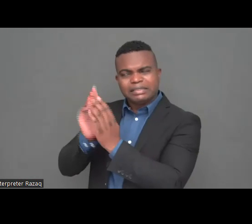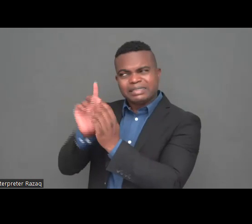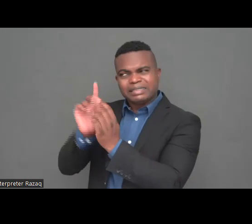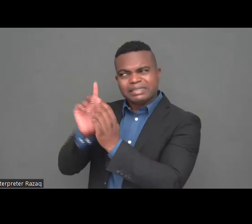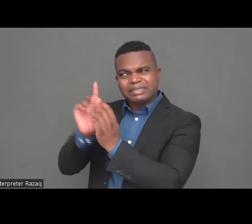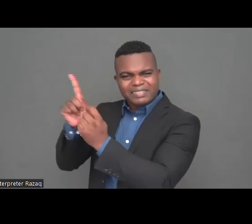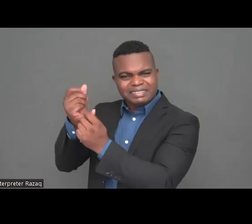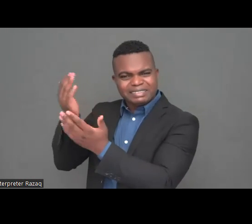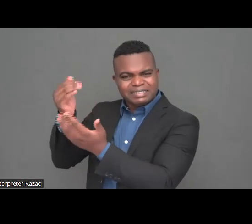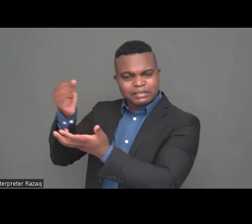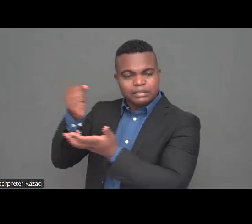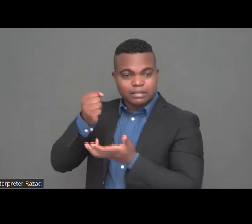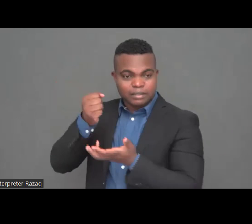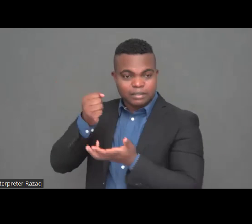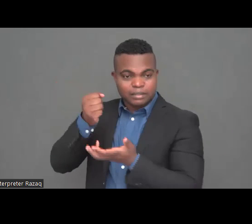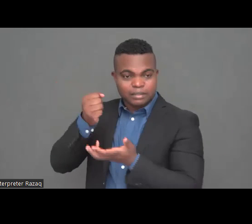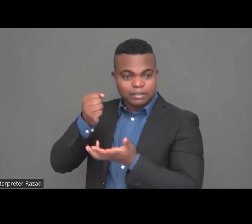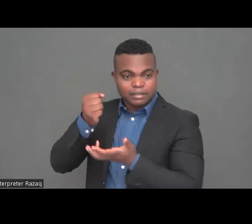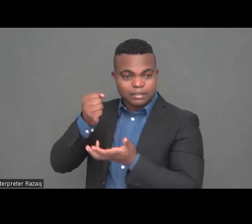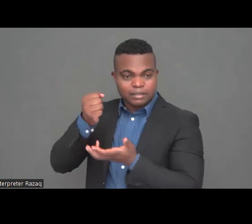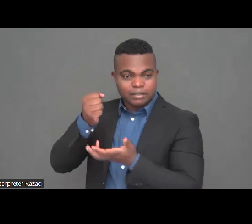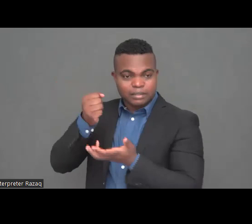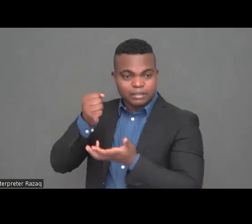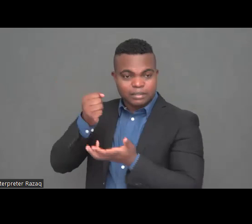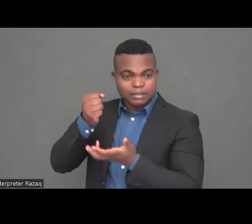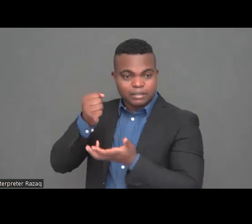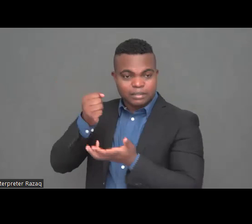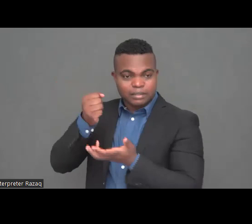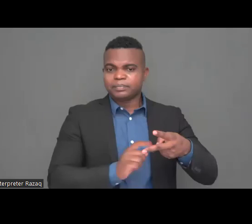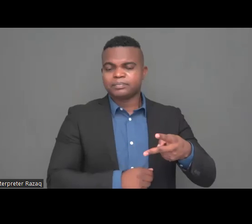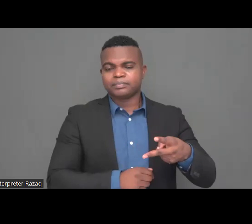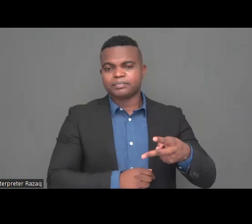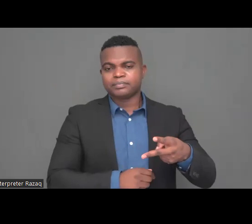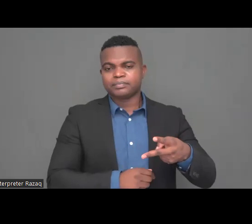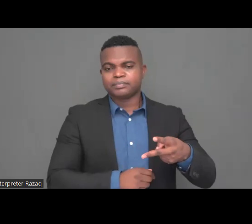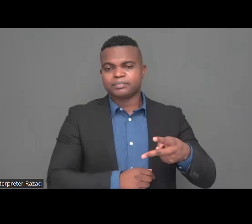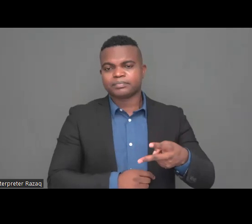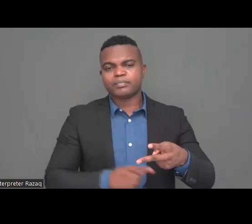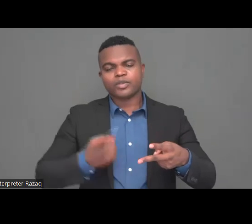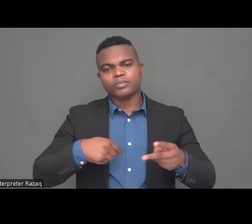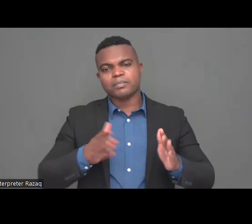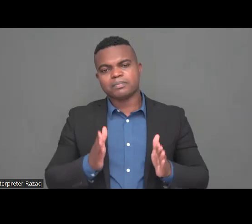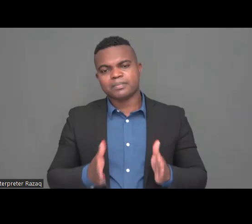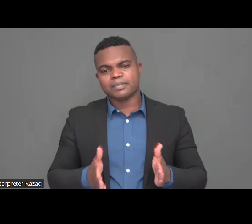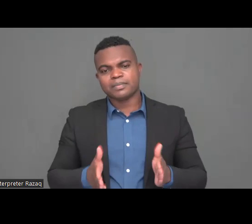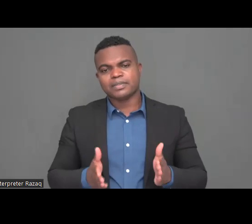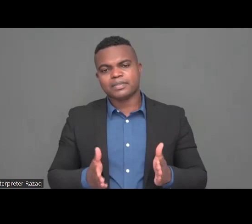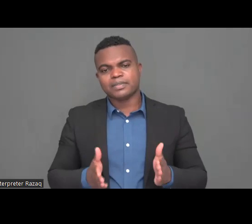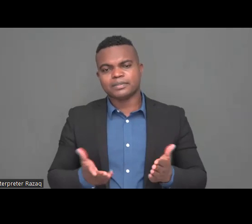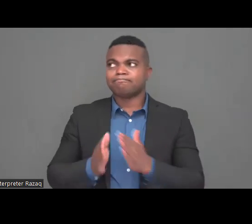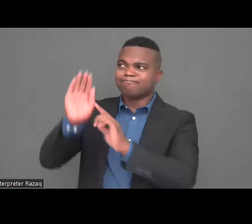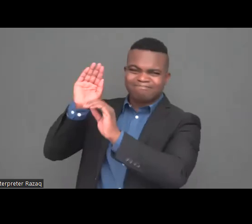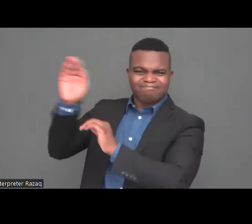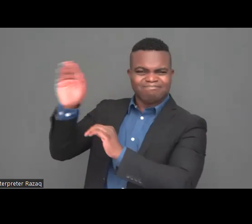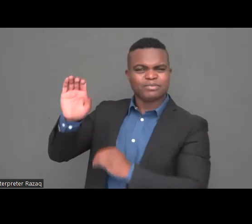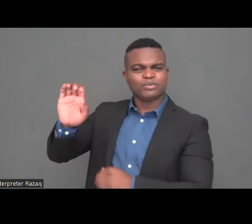European Union and our governments to try to get even if Russia